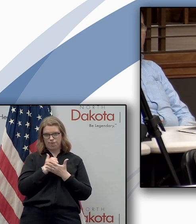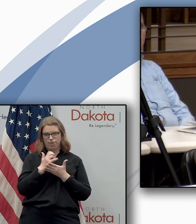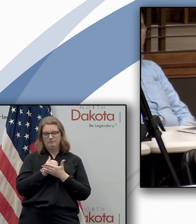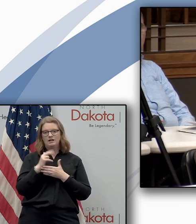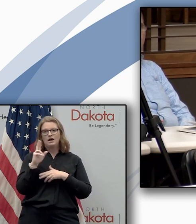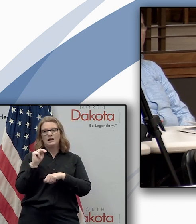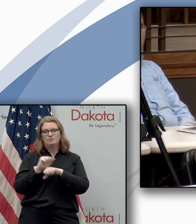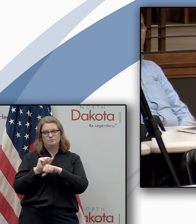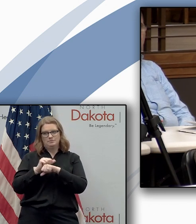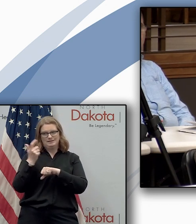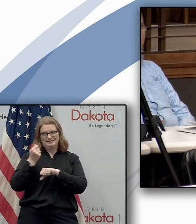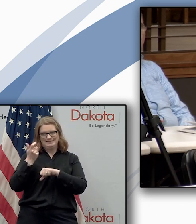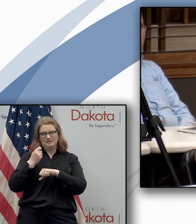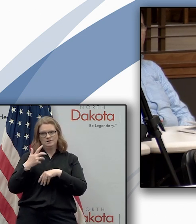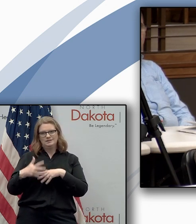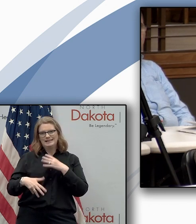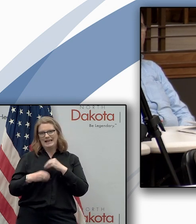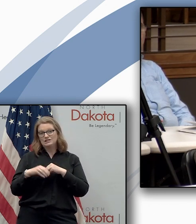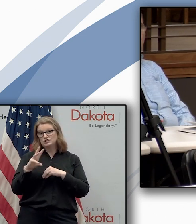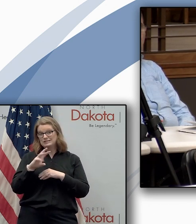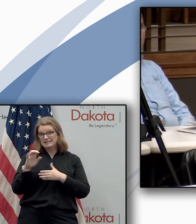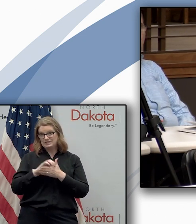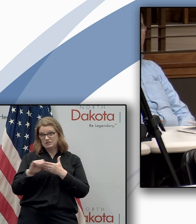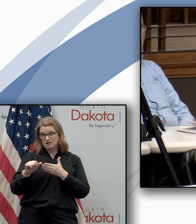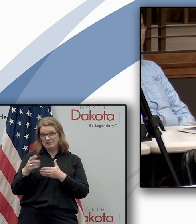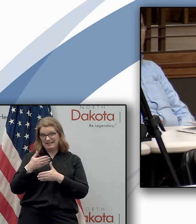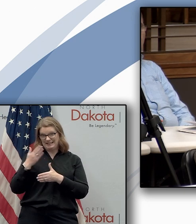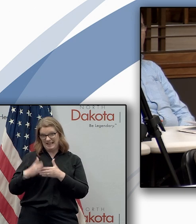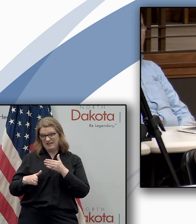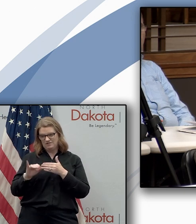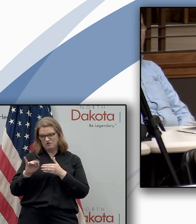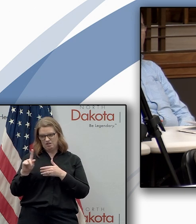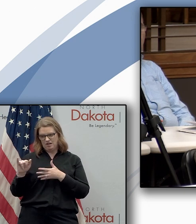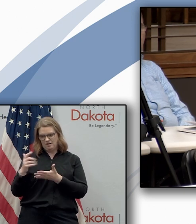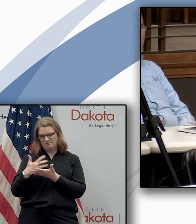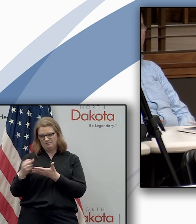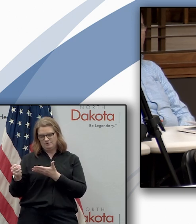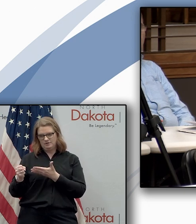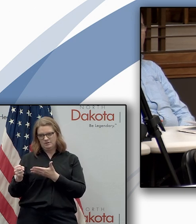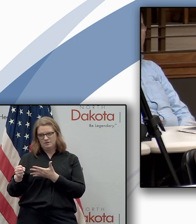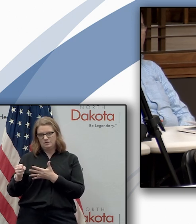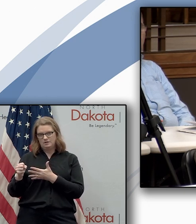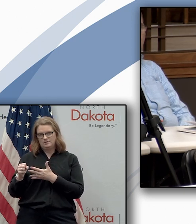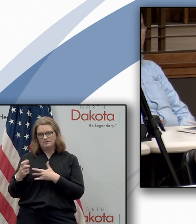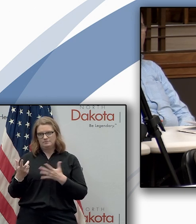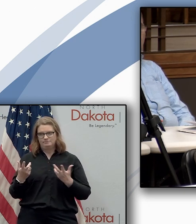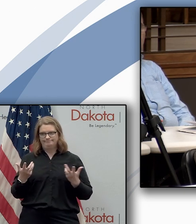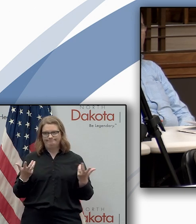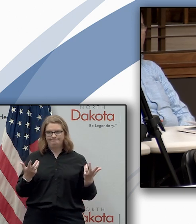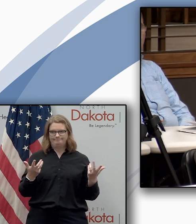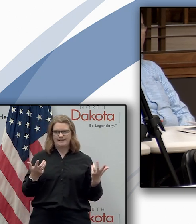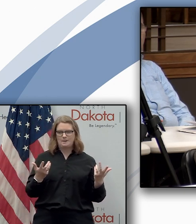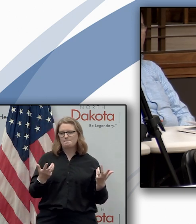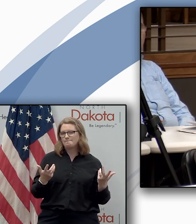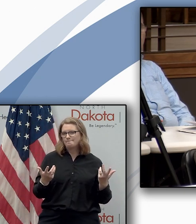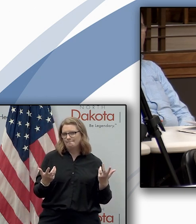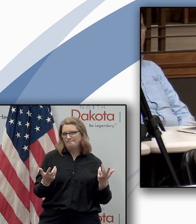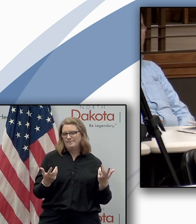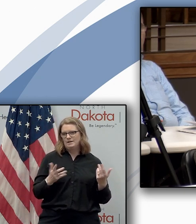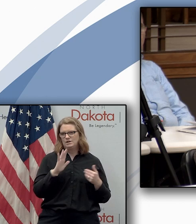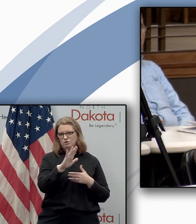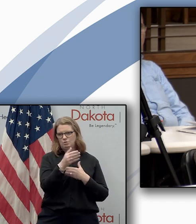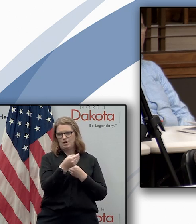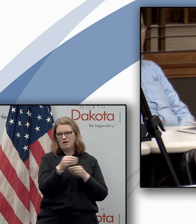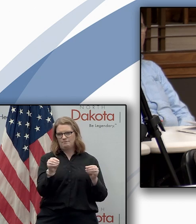That extra $600 is supposed to run out at the end of July unless they renew it. Is there anything that your